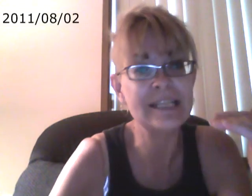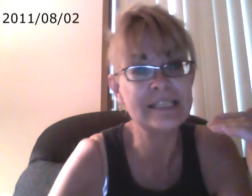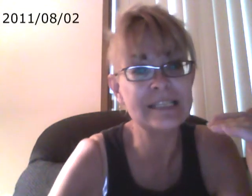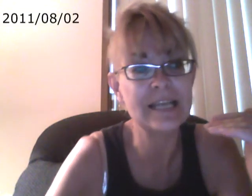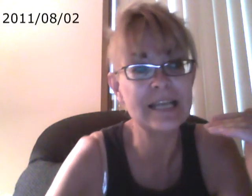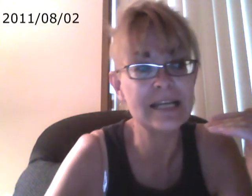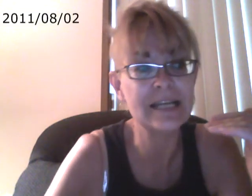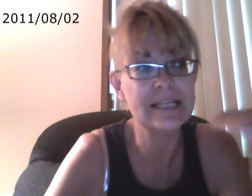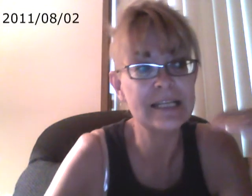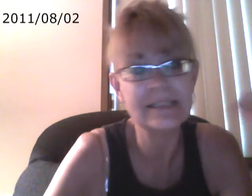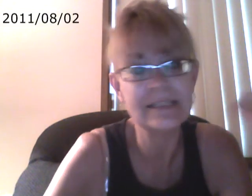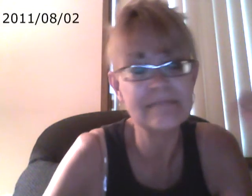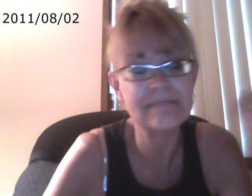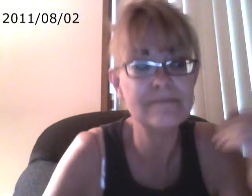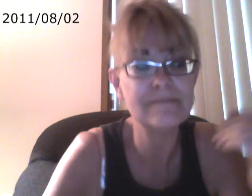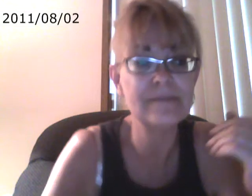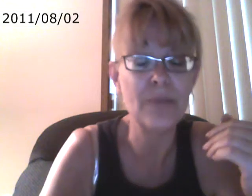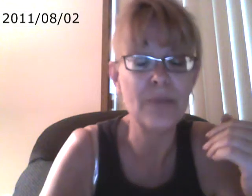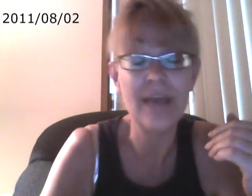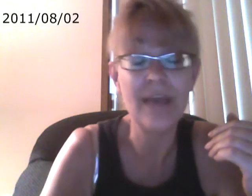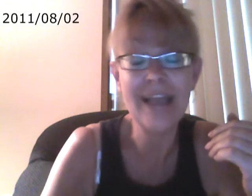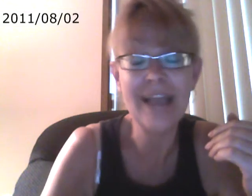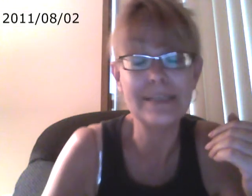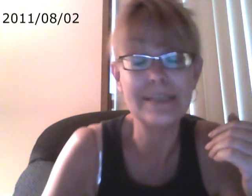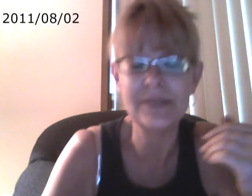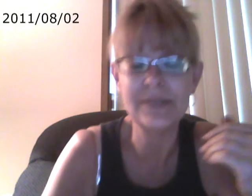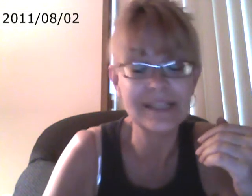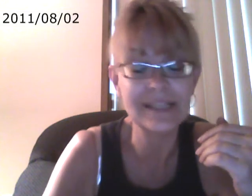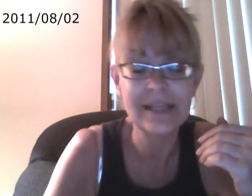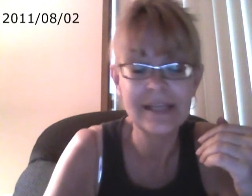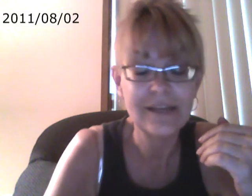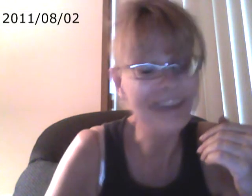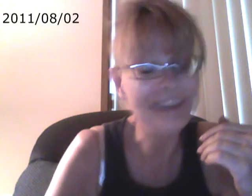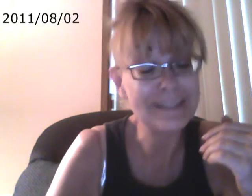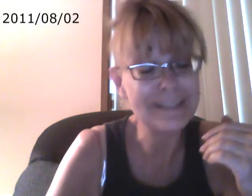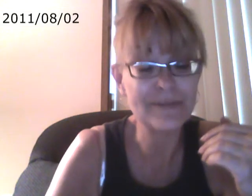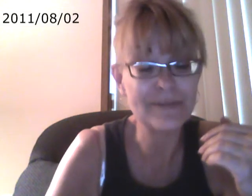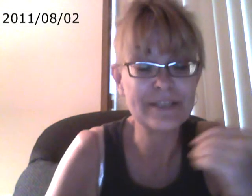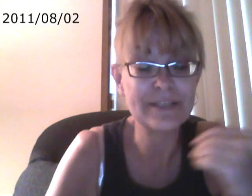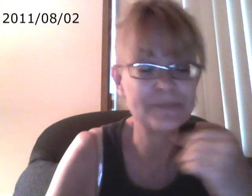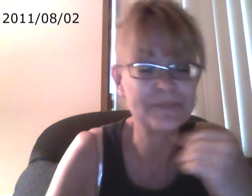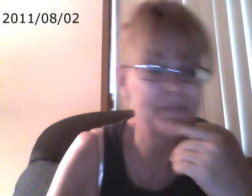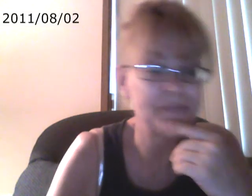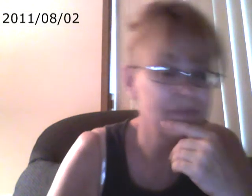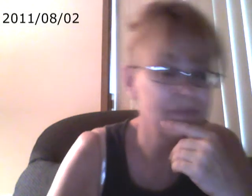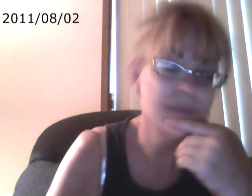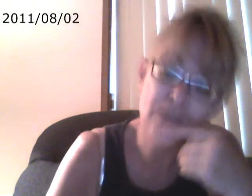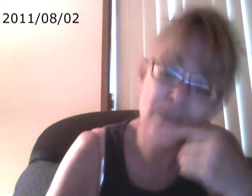ability, not disability. So